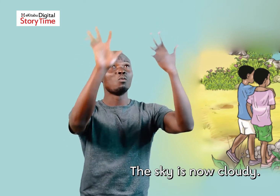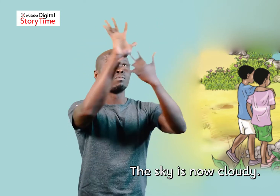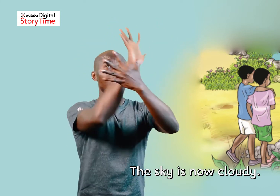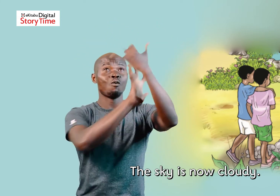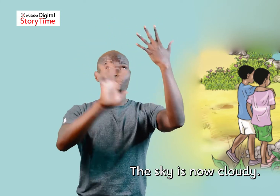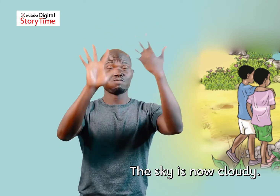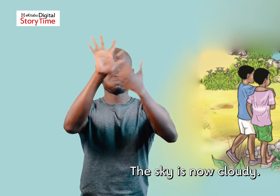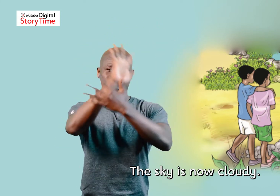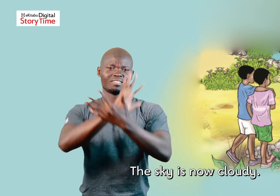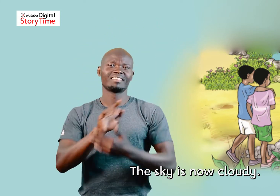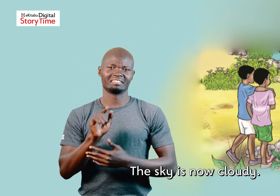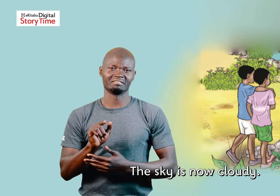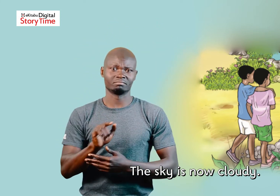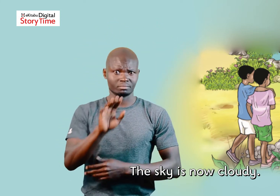The sky is now cloudy